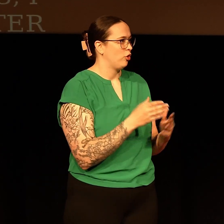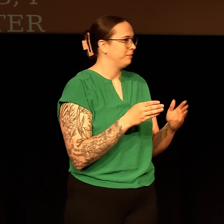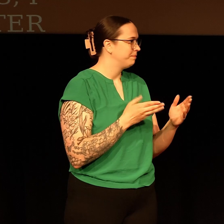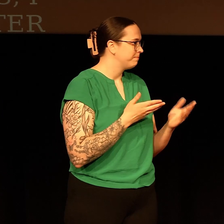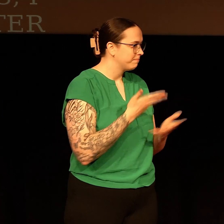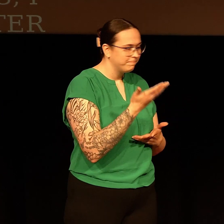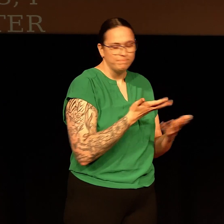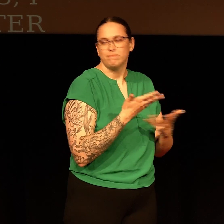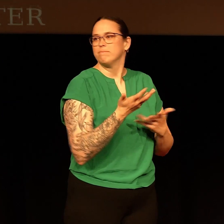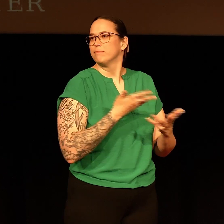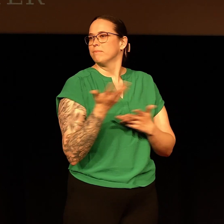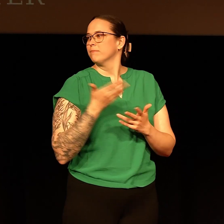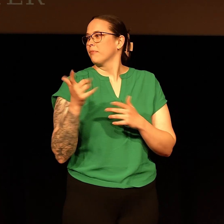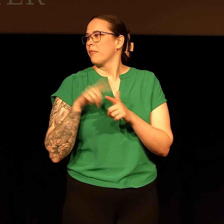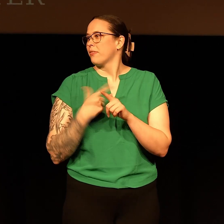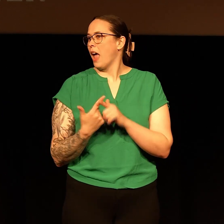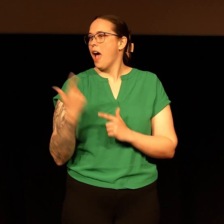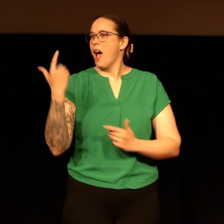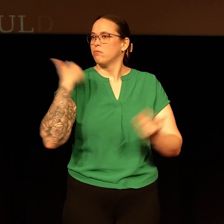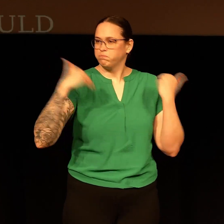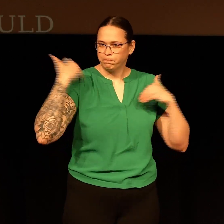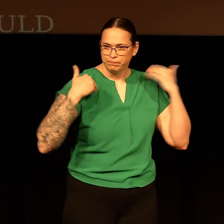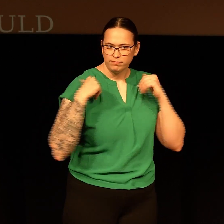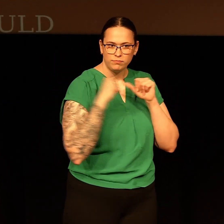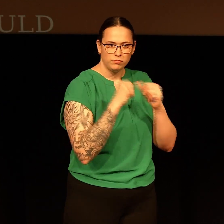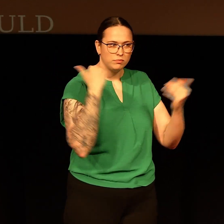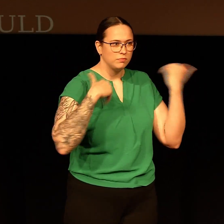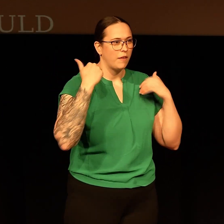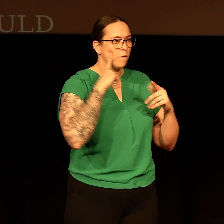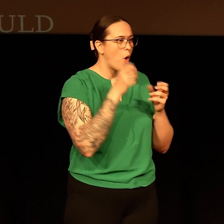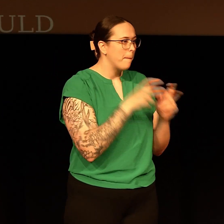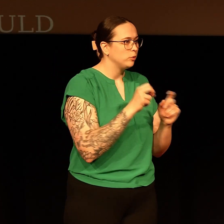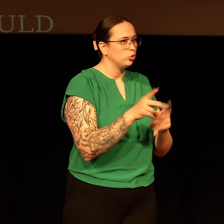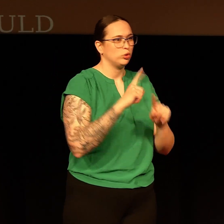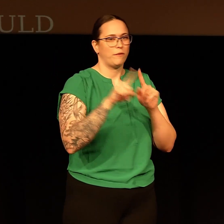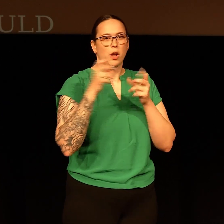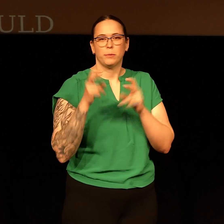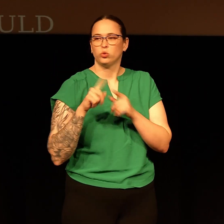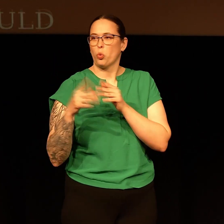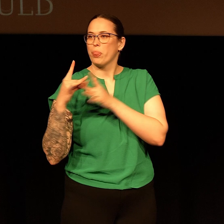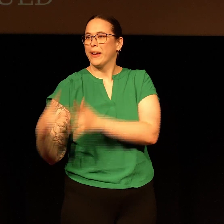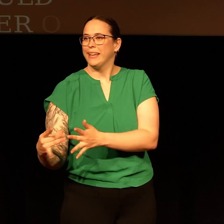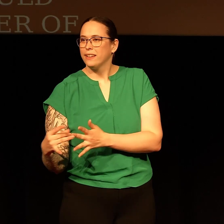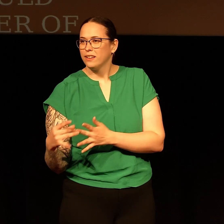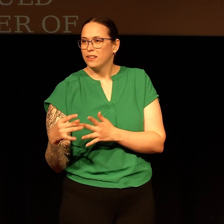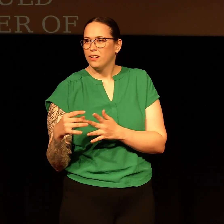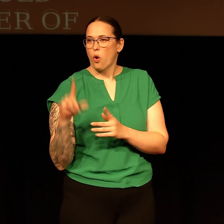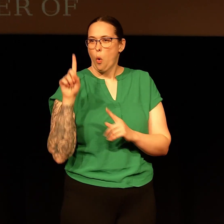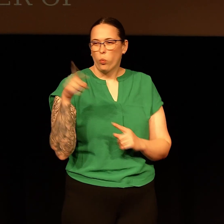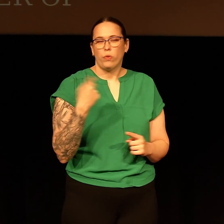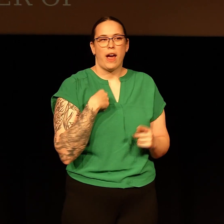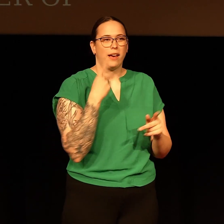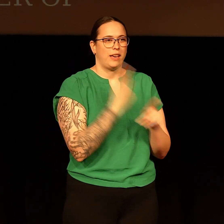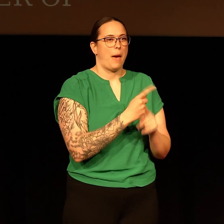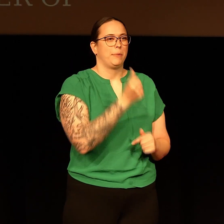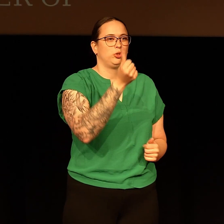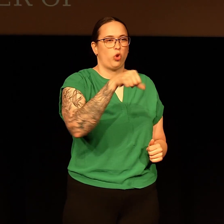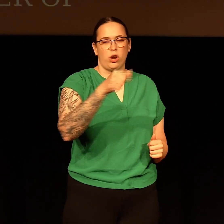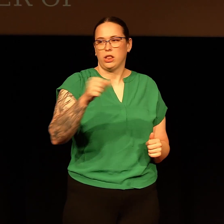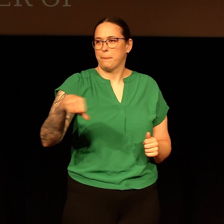growth and leadership, I found myself with more and more opportunities for leadership. And on a number of occasions, people have asked me to be a leader, and